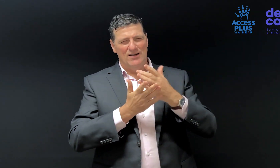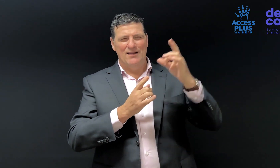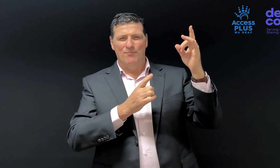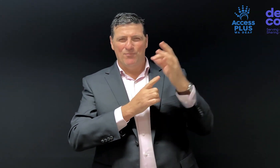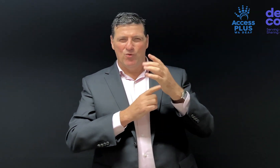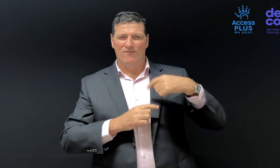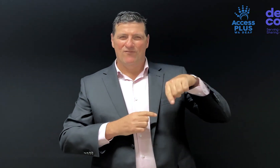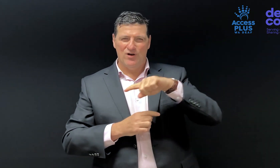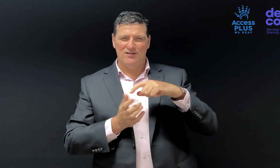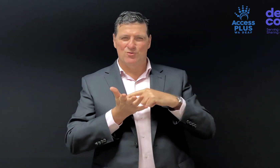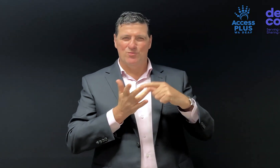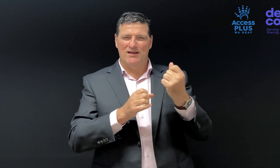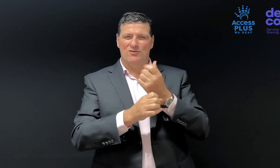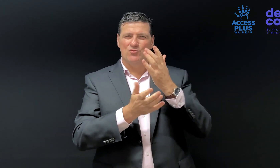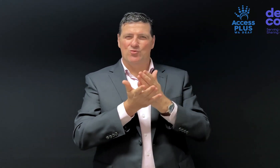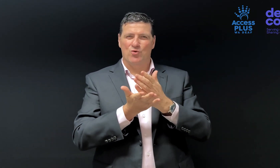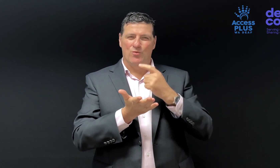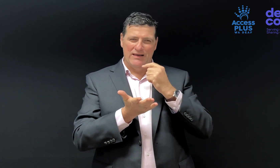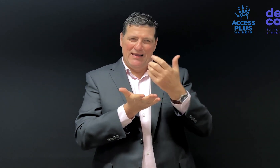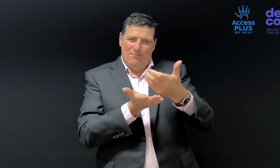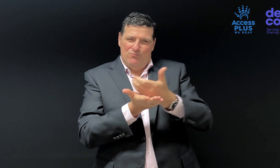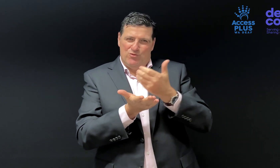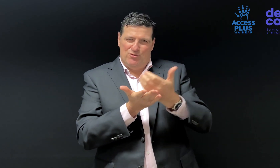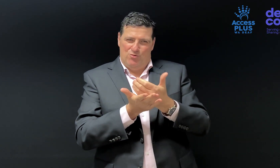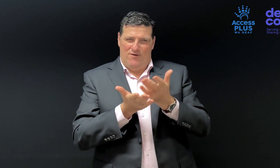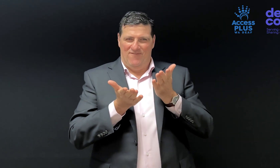history is really important for us to maintain and preserve.